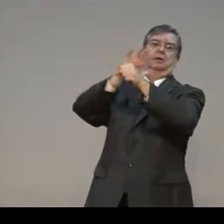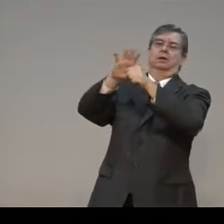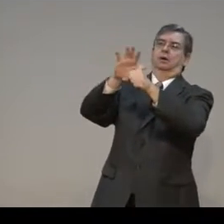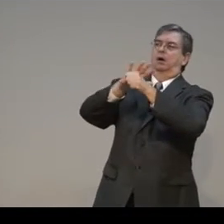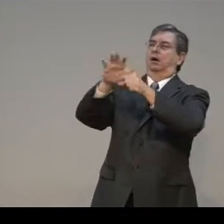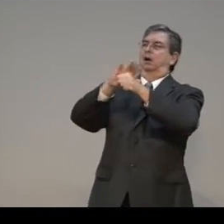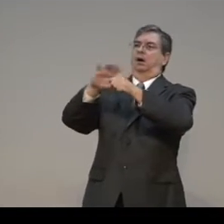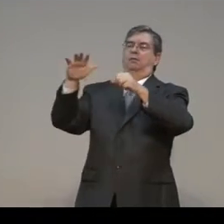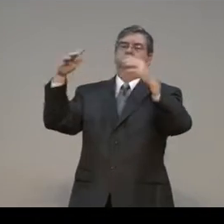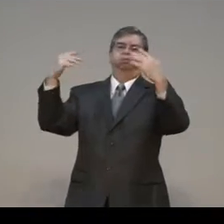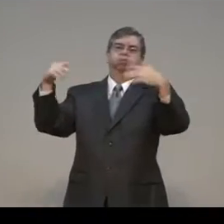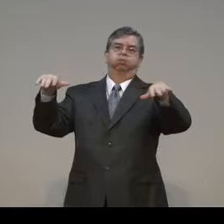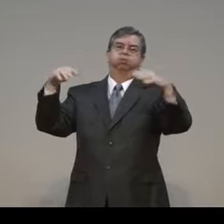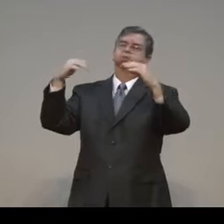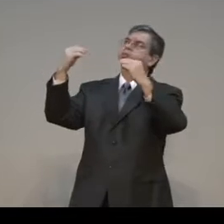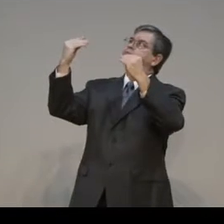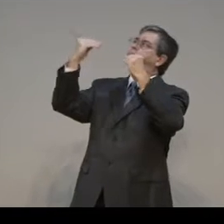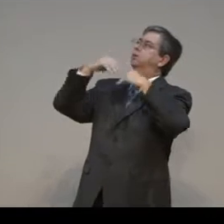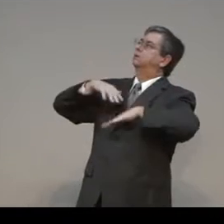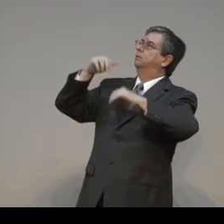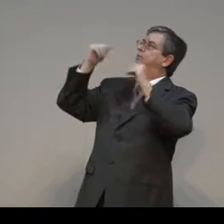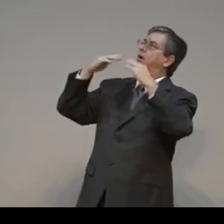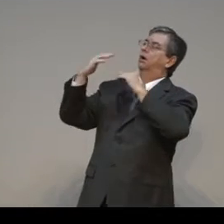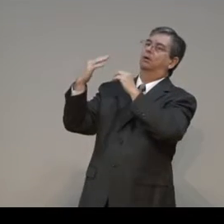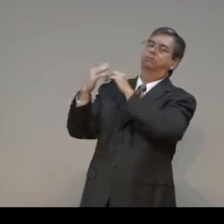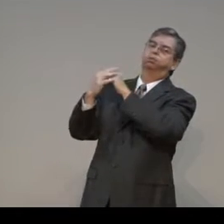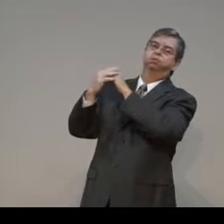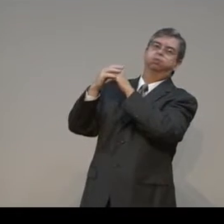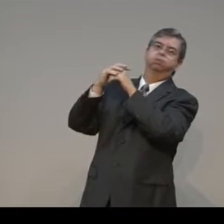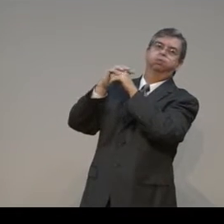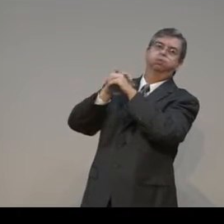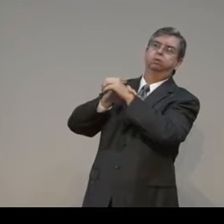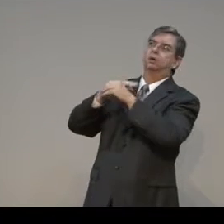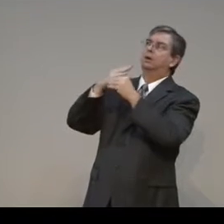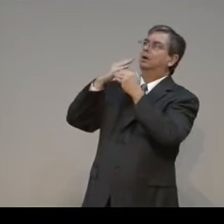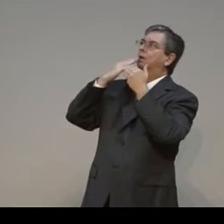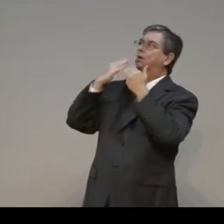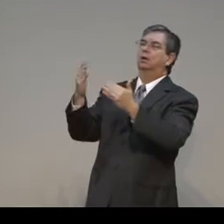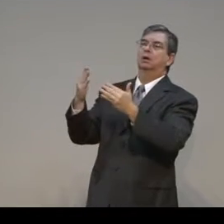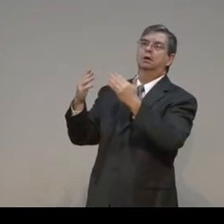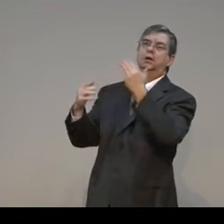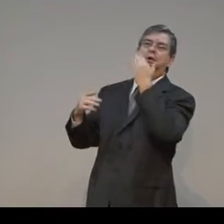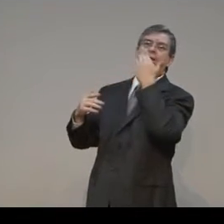His, he says, my grace is sufficient. It covers the sin.